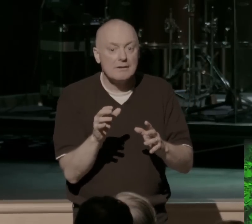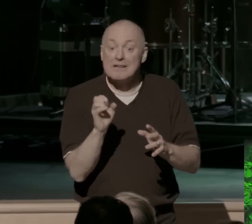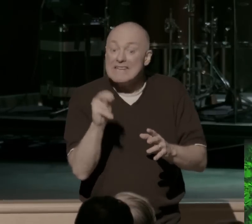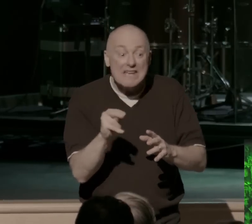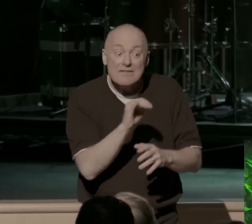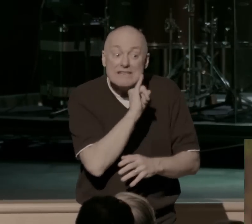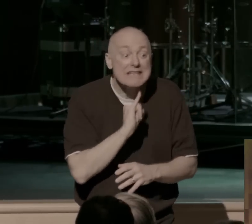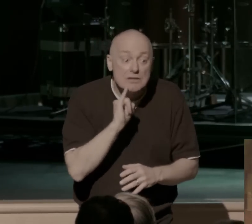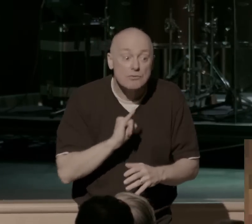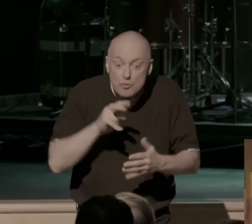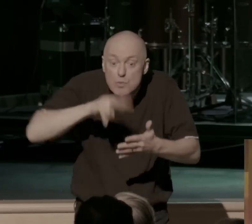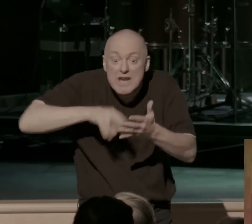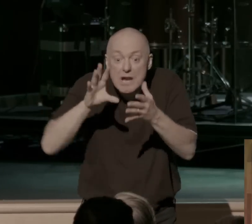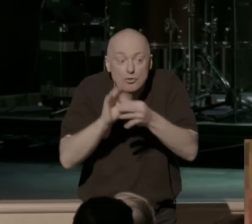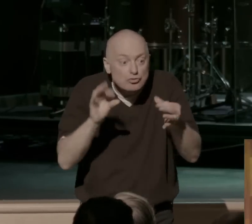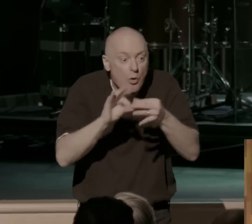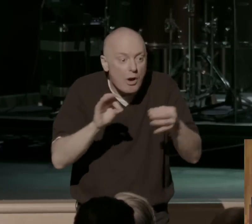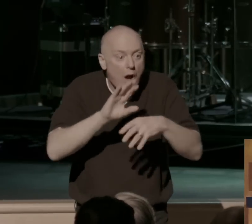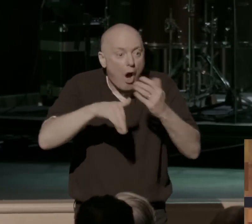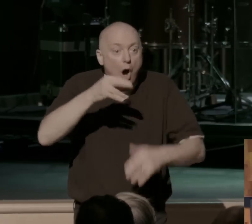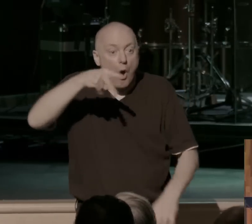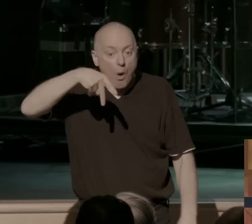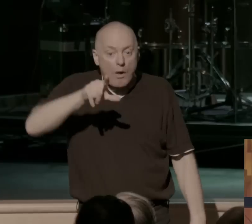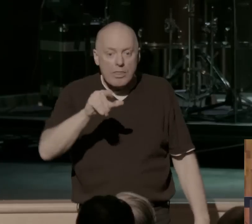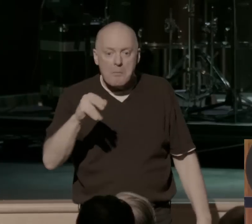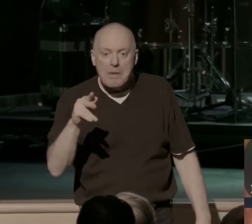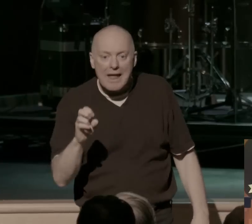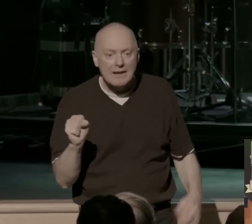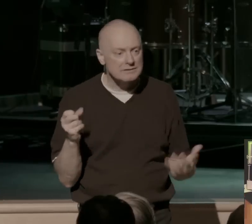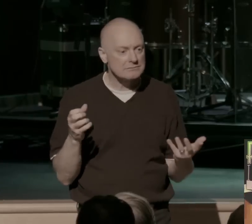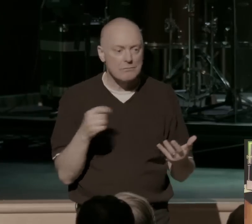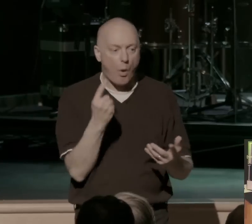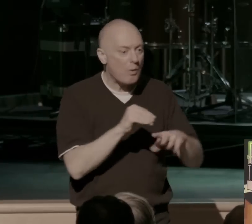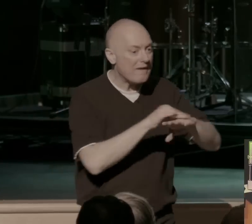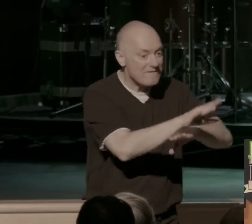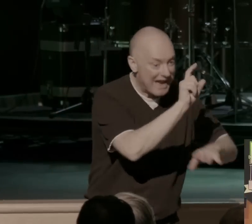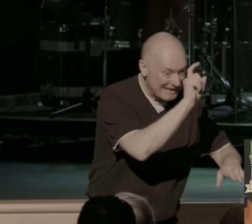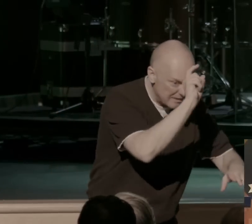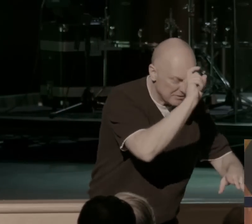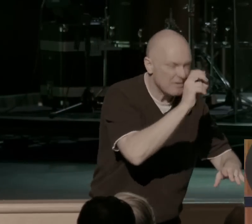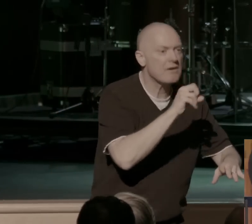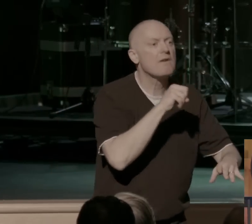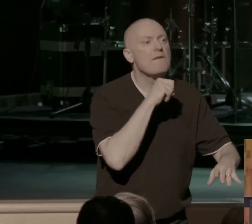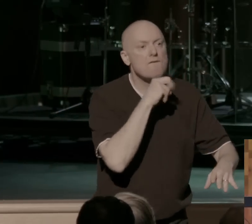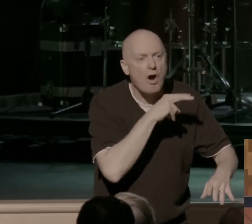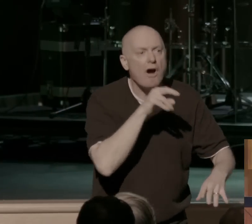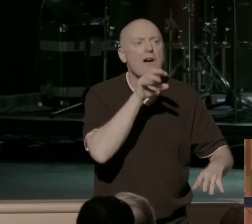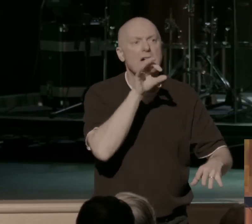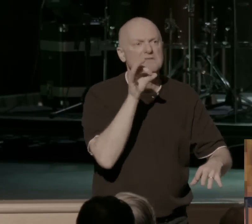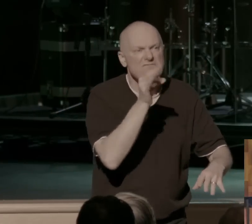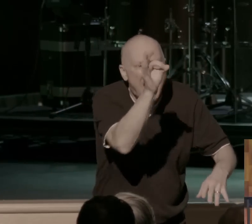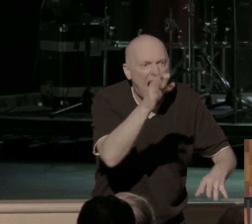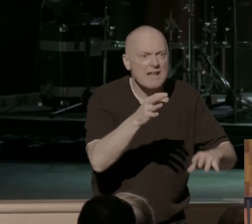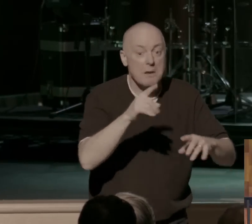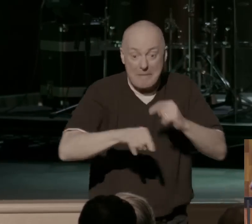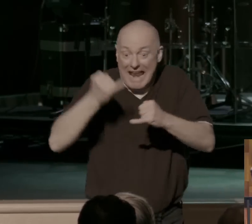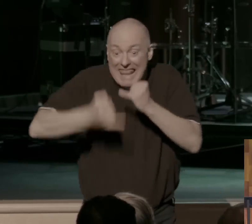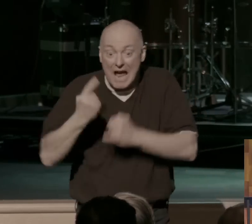read the story of all those plagues, and the rest of the plagues, man, they only affected the Egyptians, the frogs, the flies. But here, this last one, everybody's